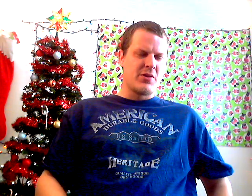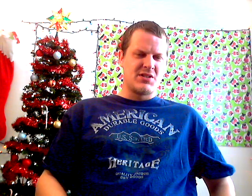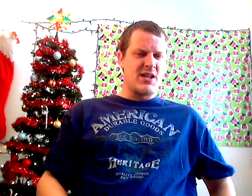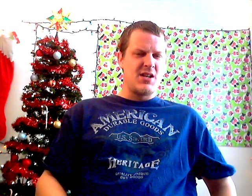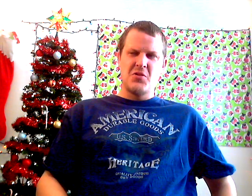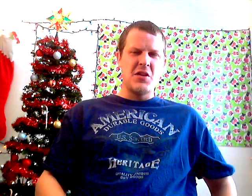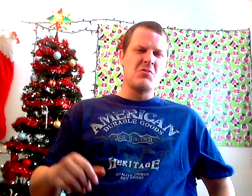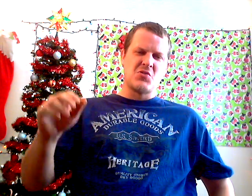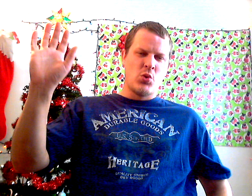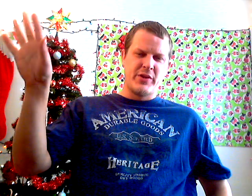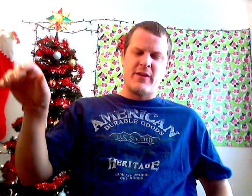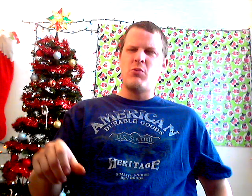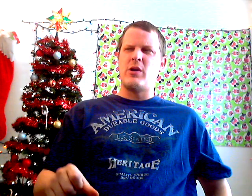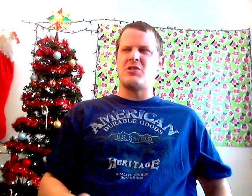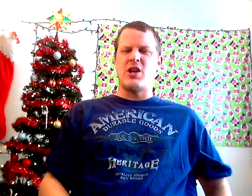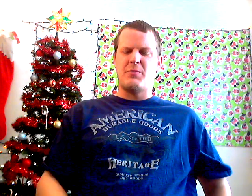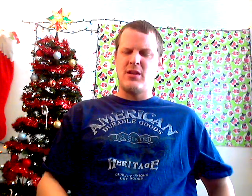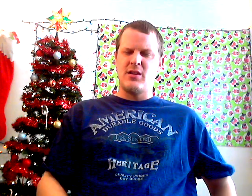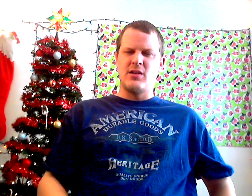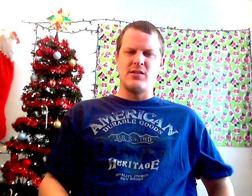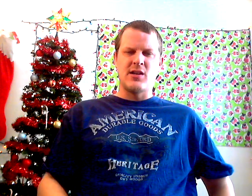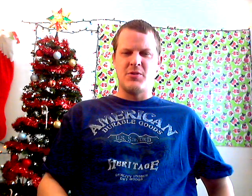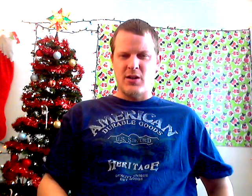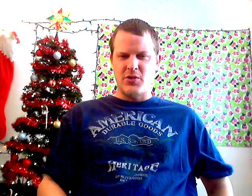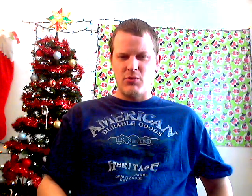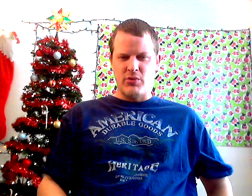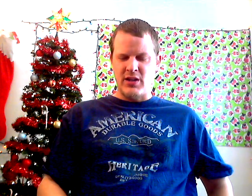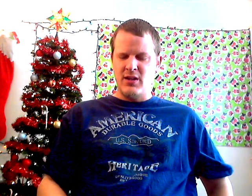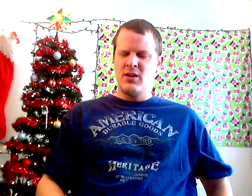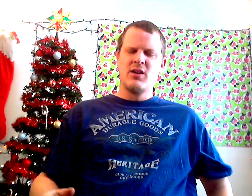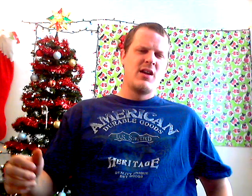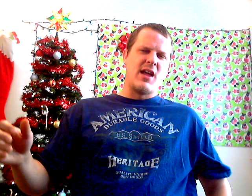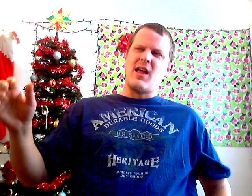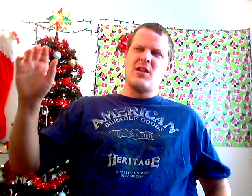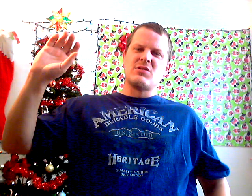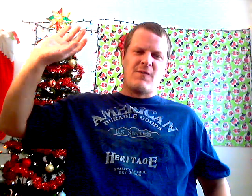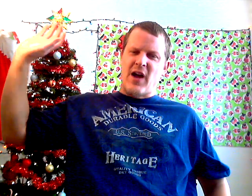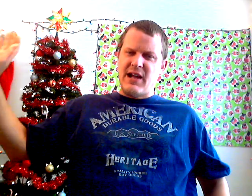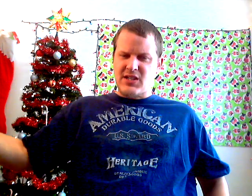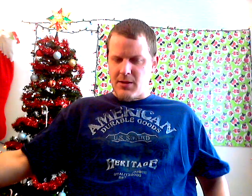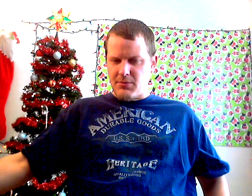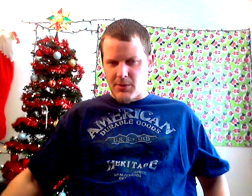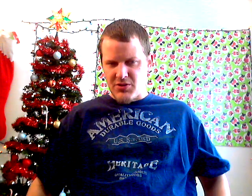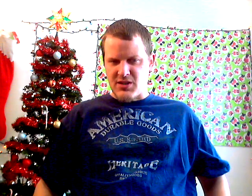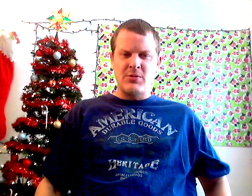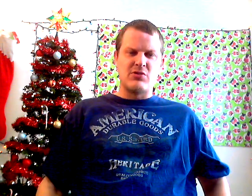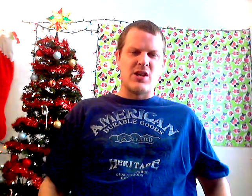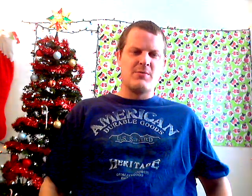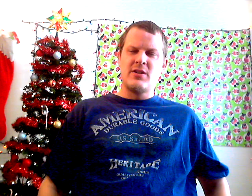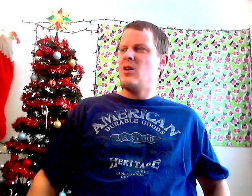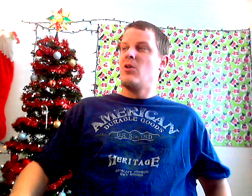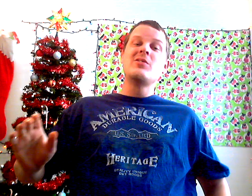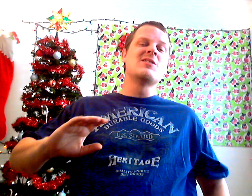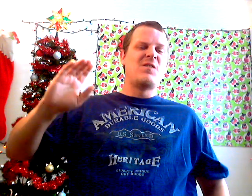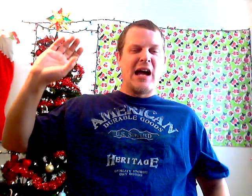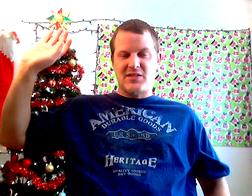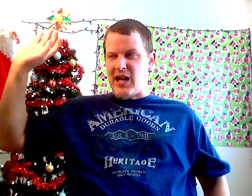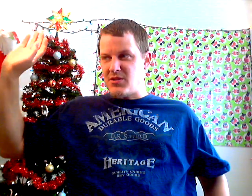Booker T, you know, he was world heavyweight champion in WWE. And he was a five-time WCW champion. Well, he's a five-time